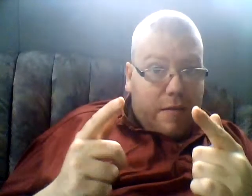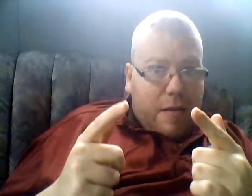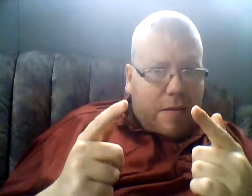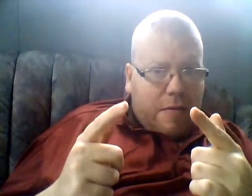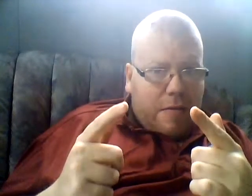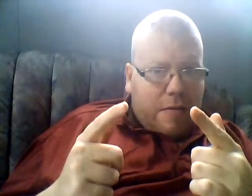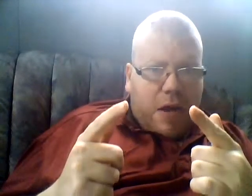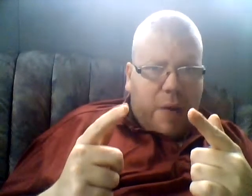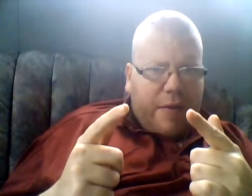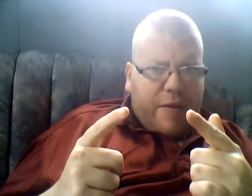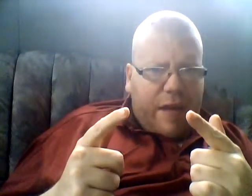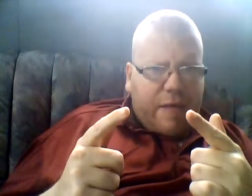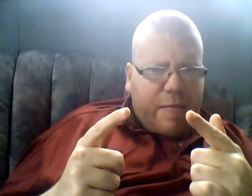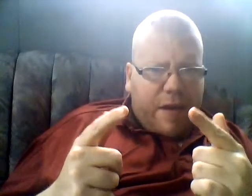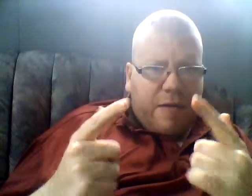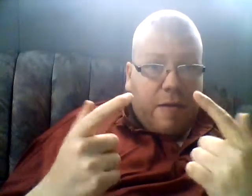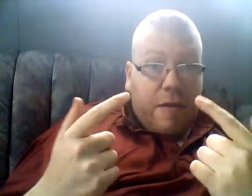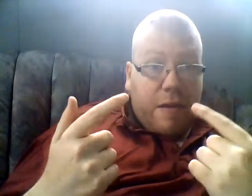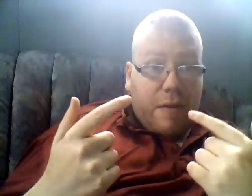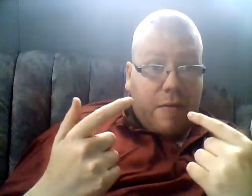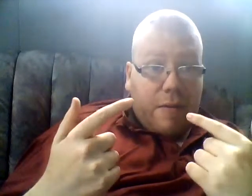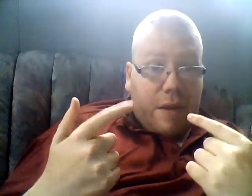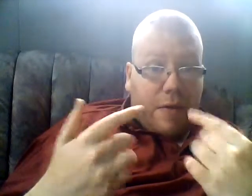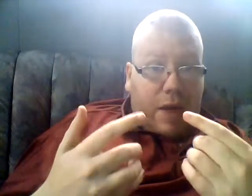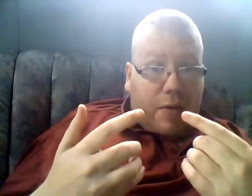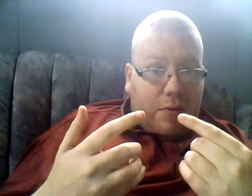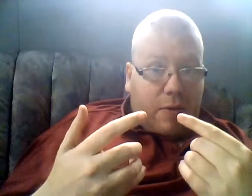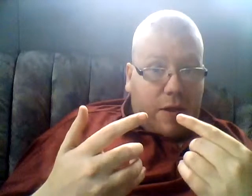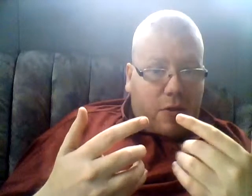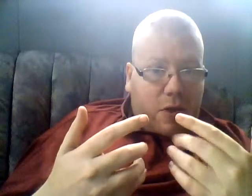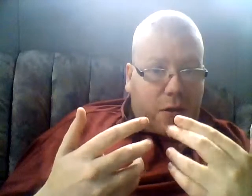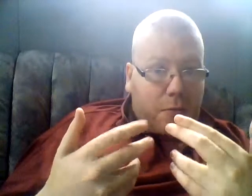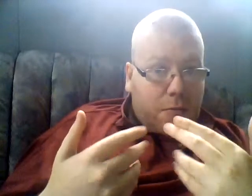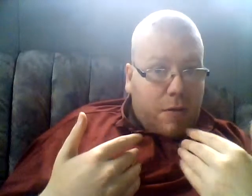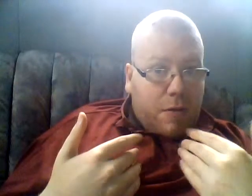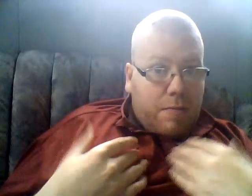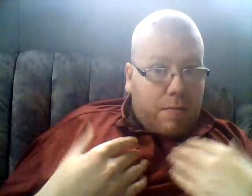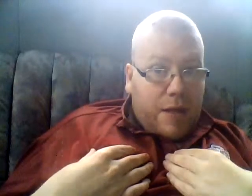common sense because of that. are you doing? Please.